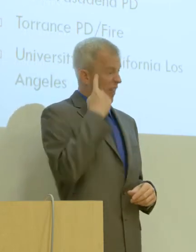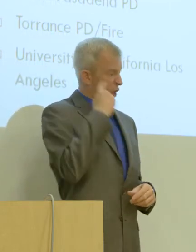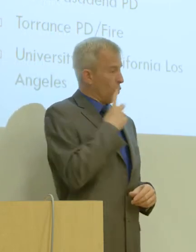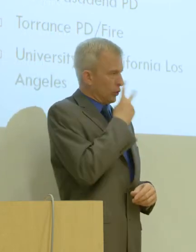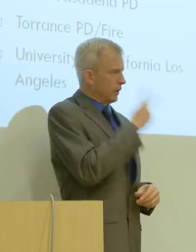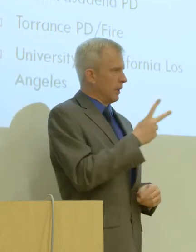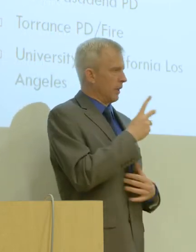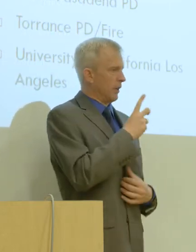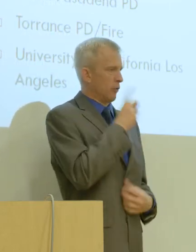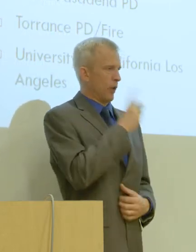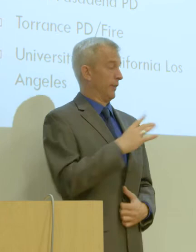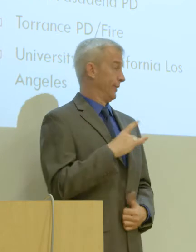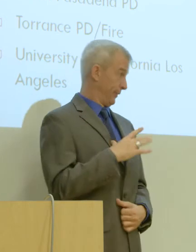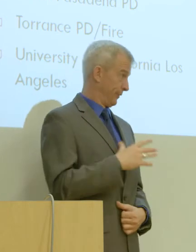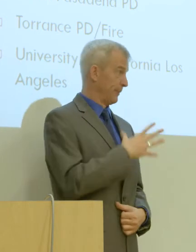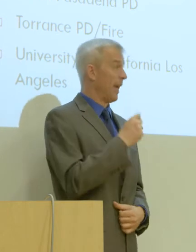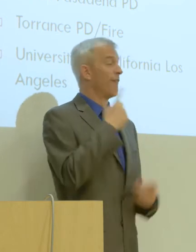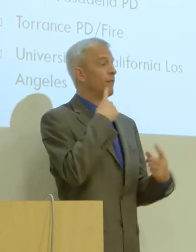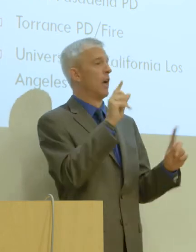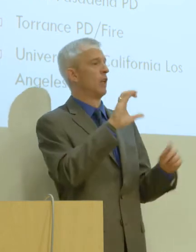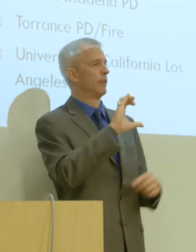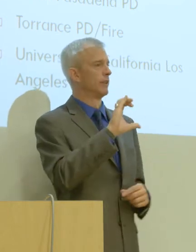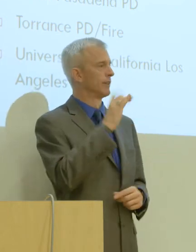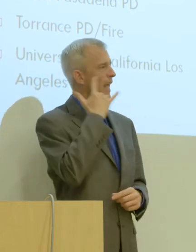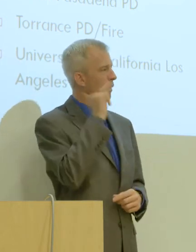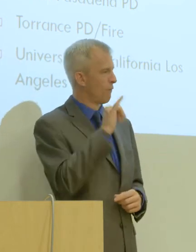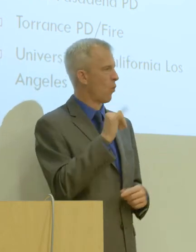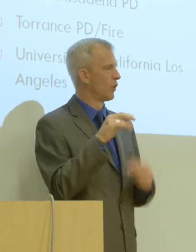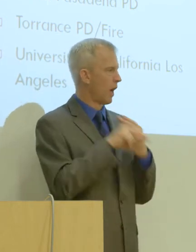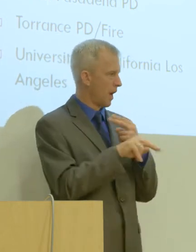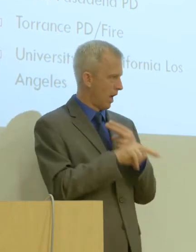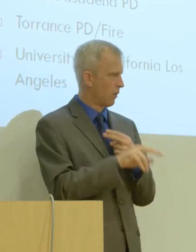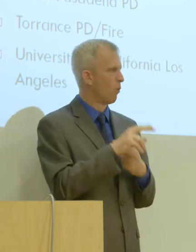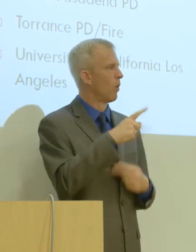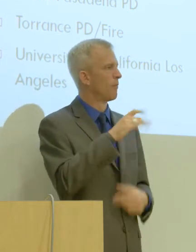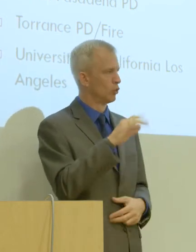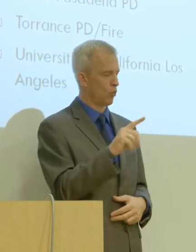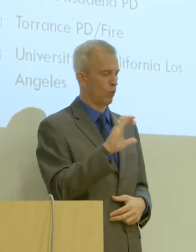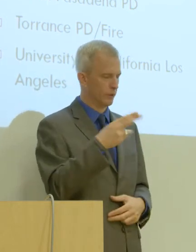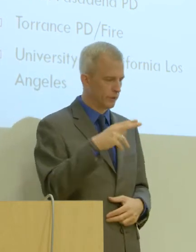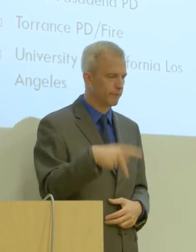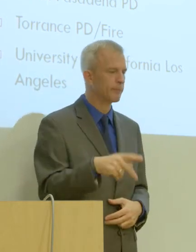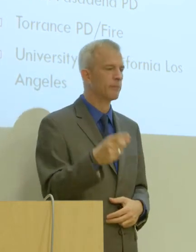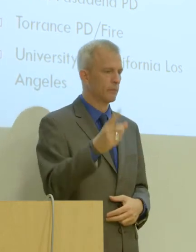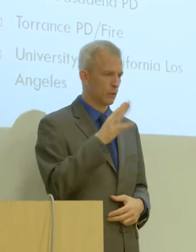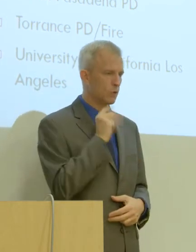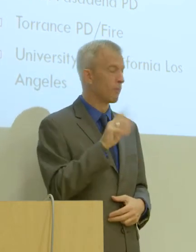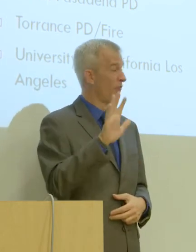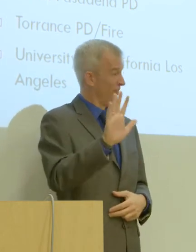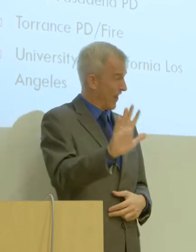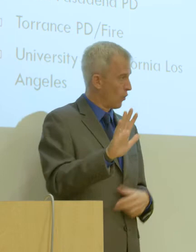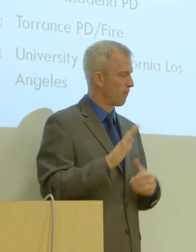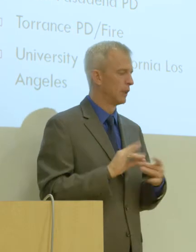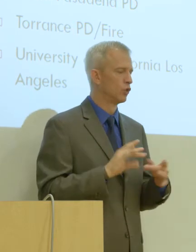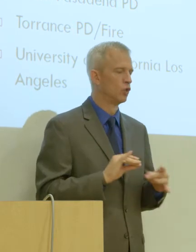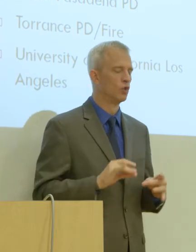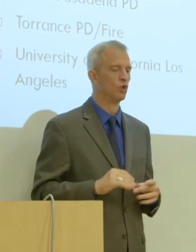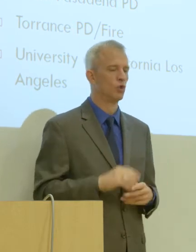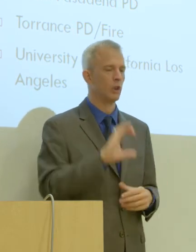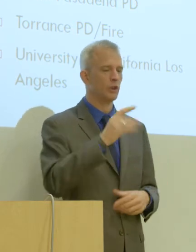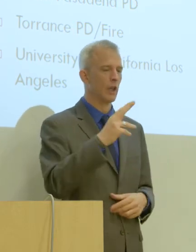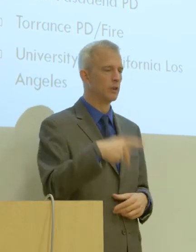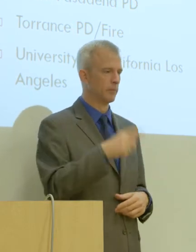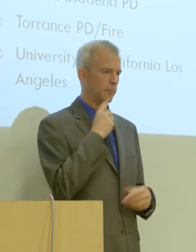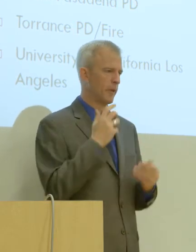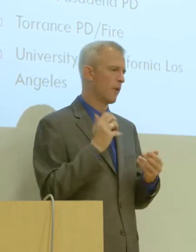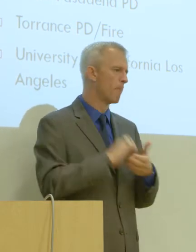And finally, the California Highway Patrol will be with us. Assistant Chief Mark Garrett's going to talk about their message. CHP has been a